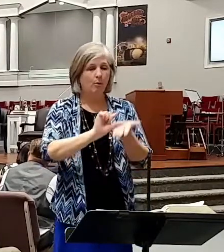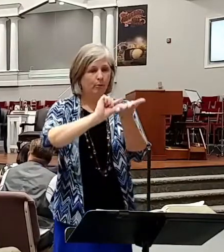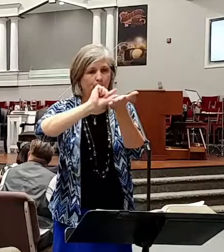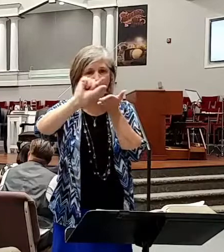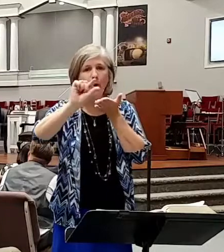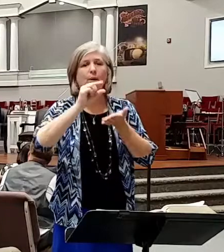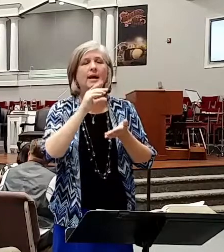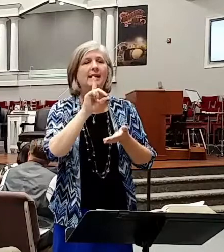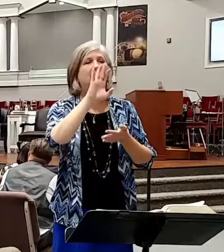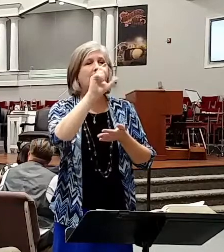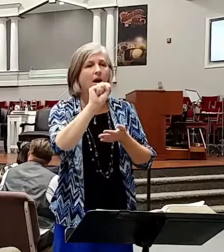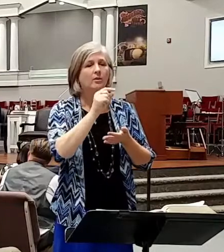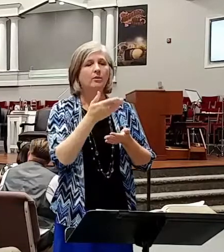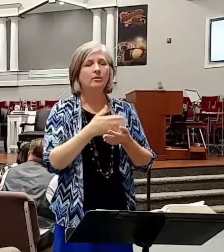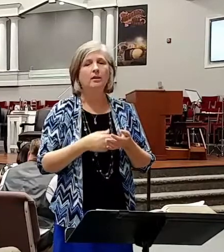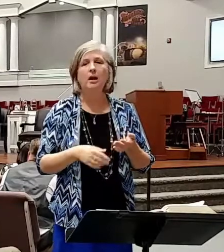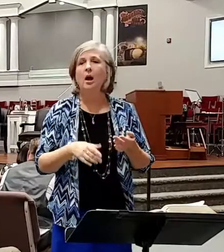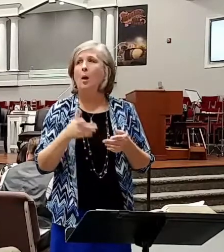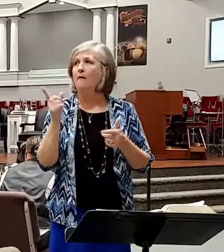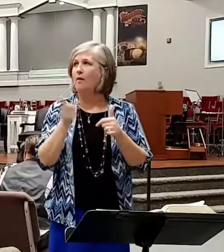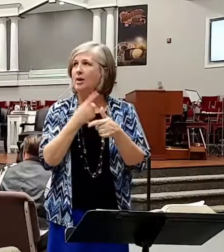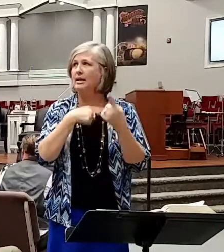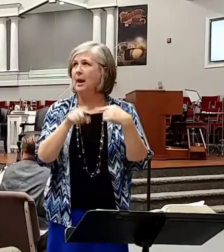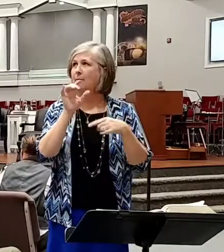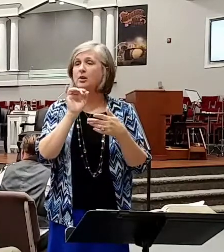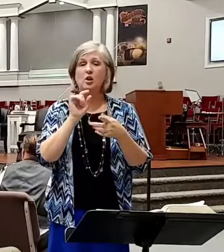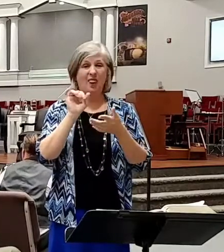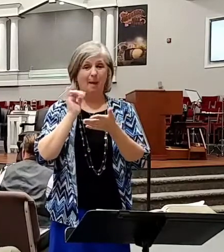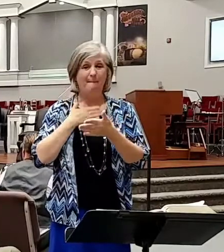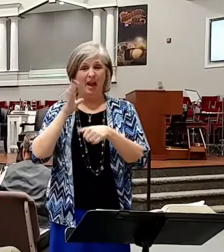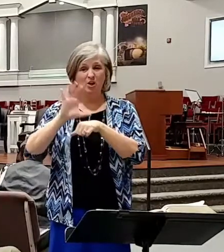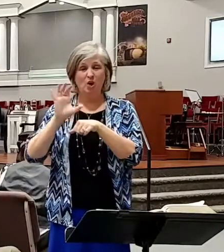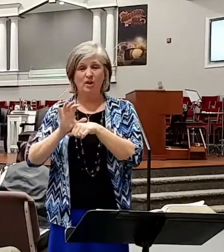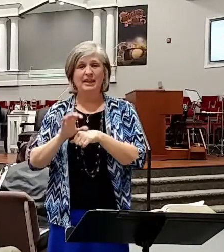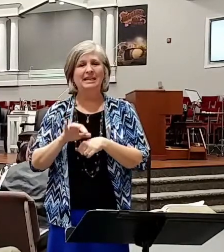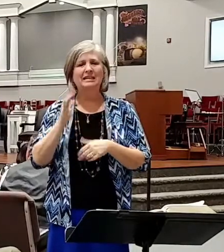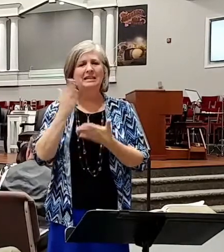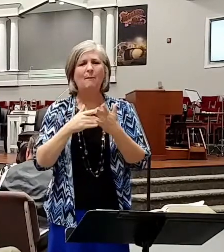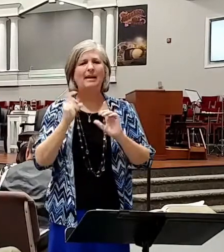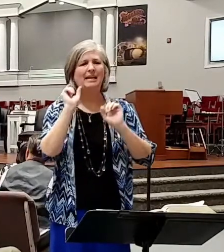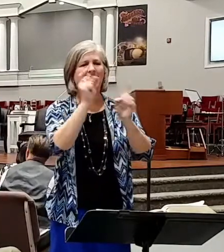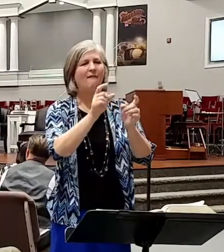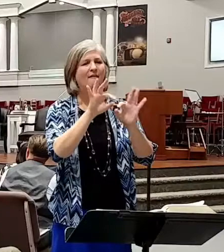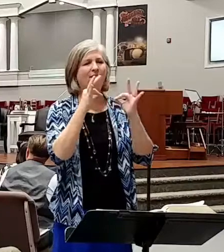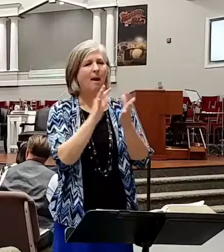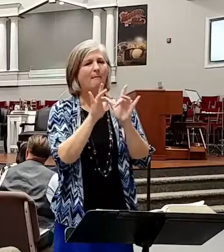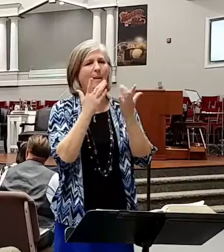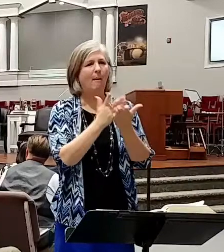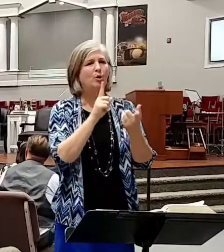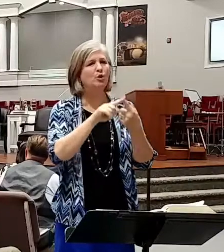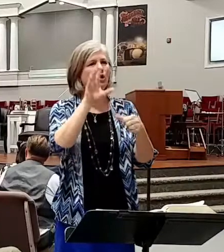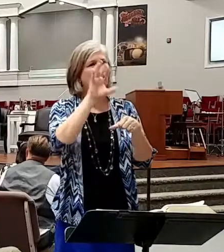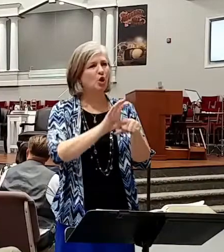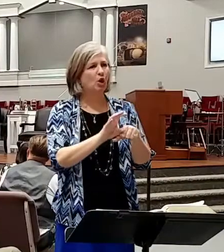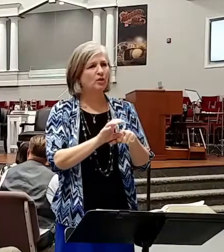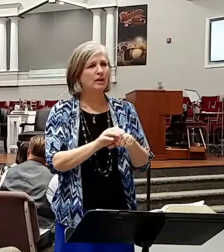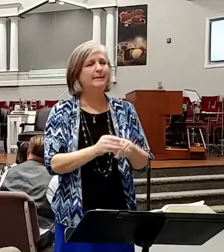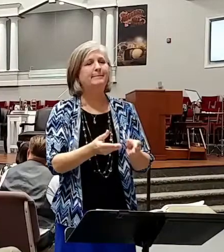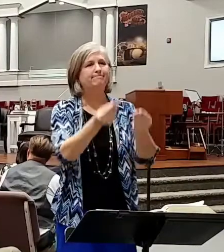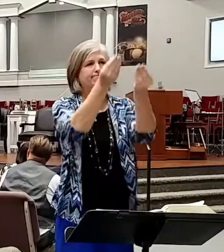first came to Ludoisi the previous pastor it was somebody had donated a family bible to the church when the church was starting and so they set it on the communion table in